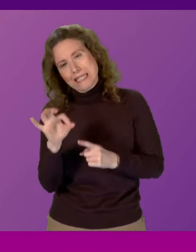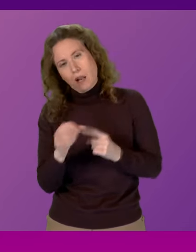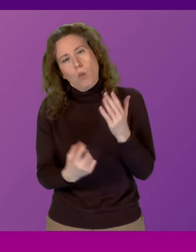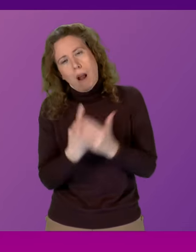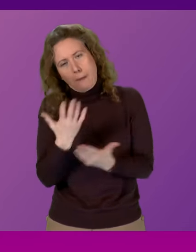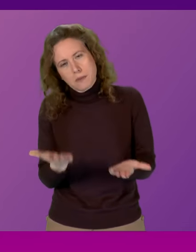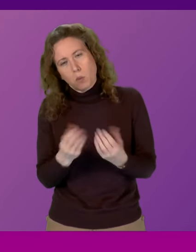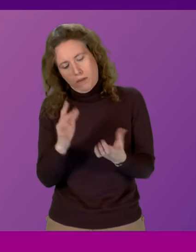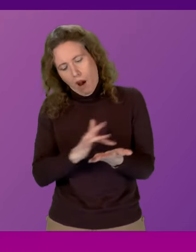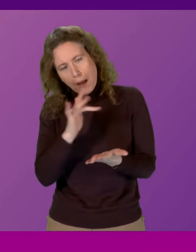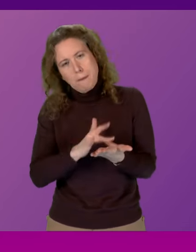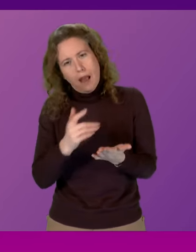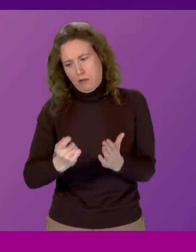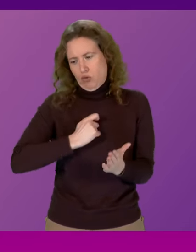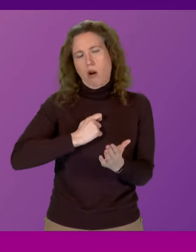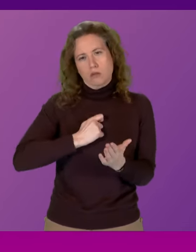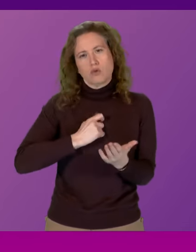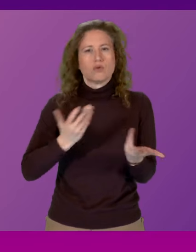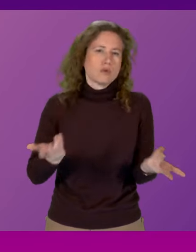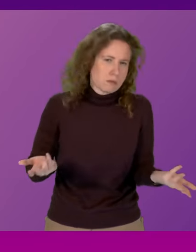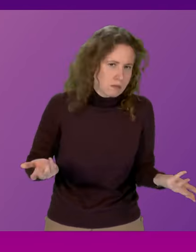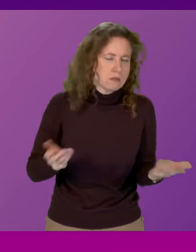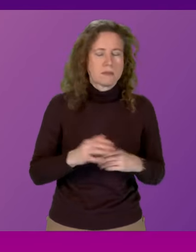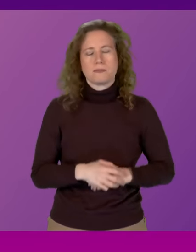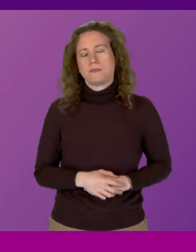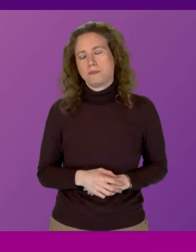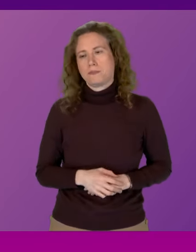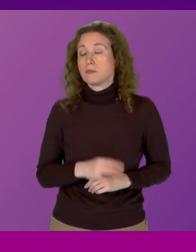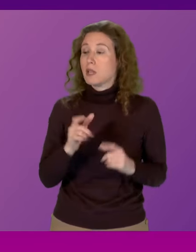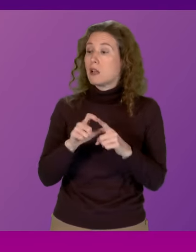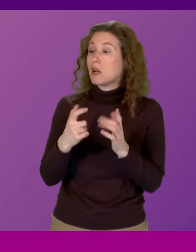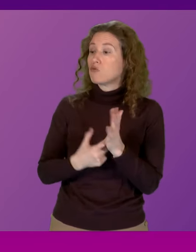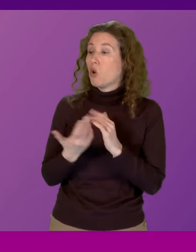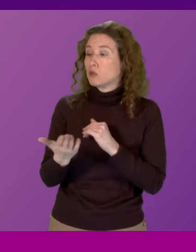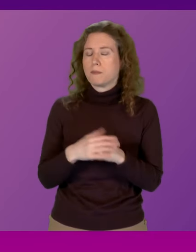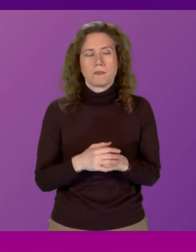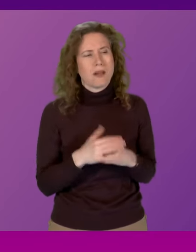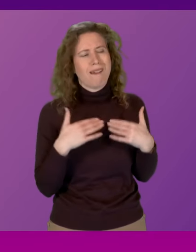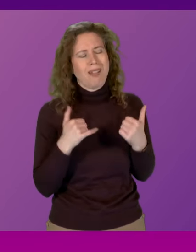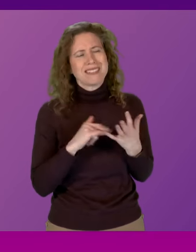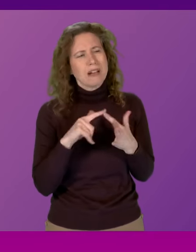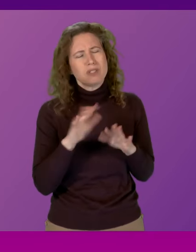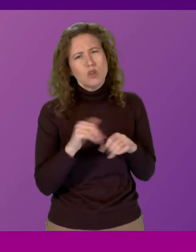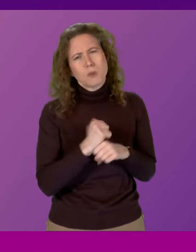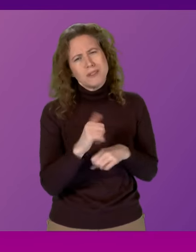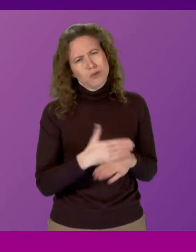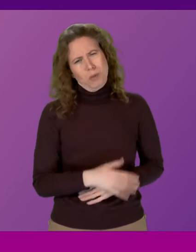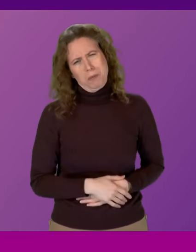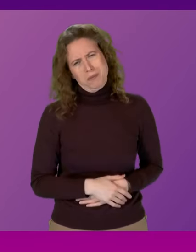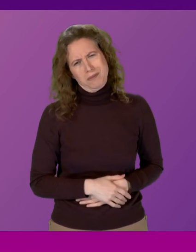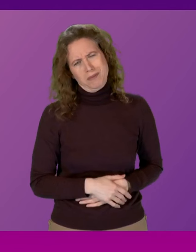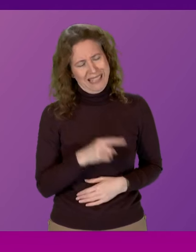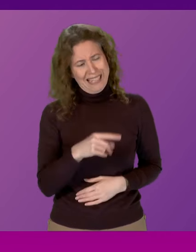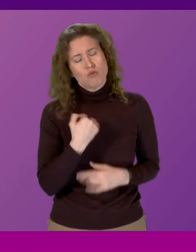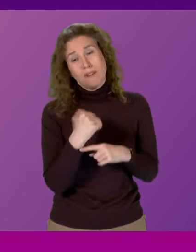full detail of what has happened in relation to his parliamentary iPad. Douglas Ross. The Health Secretary is not doing his job. We know he